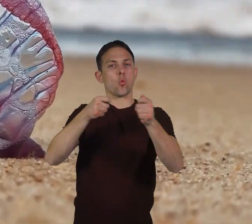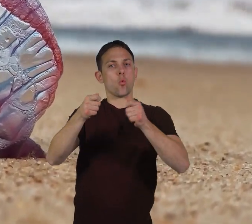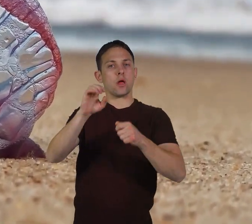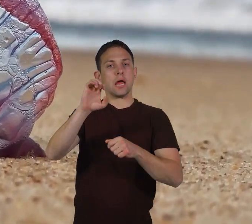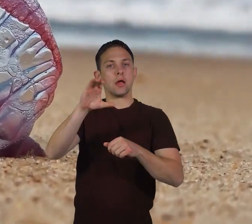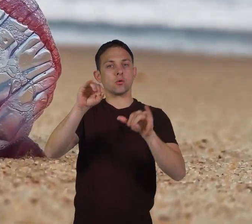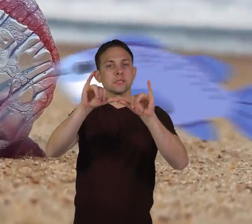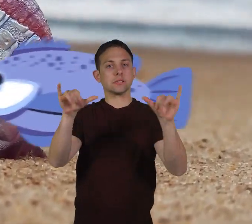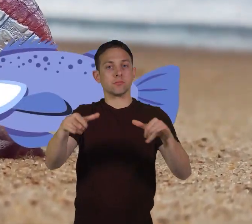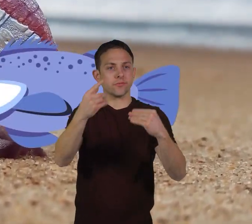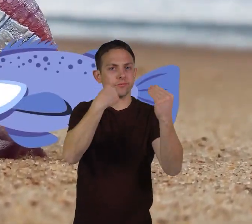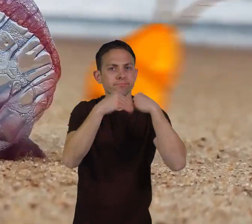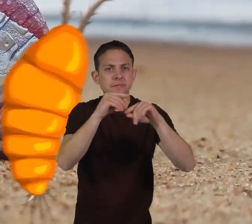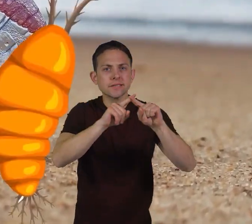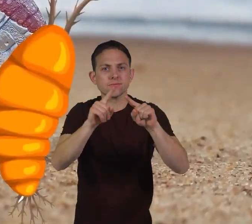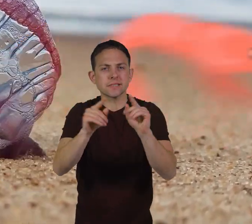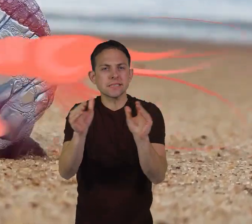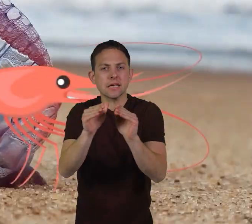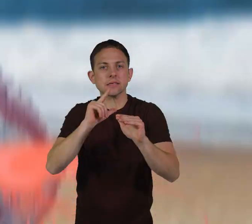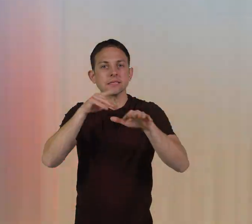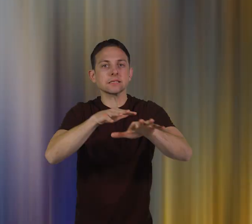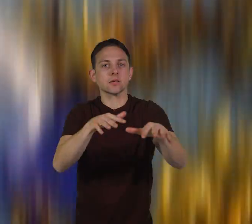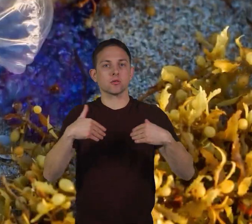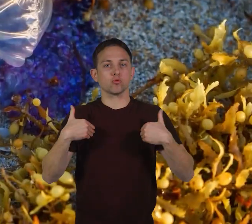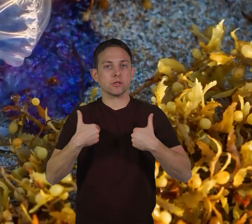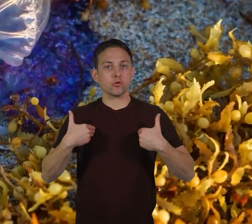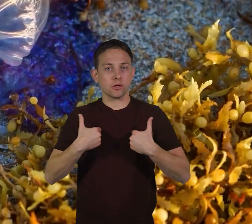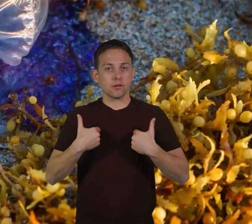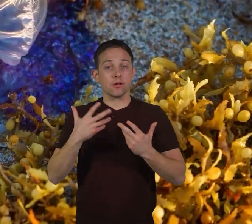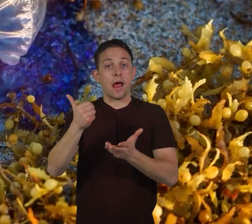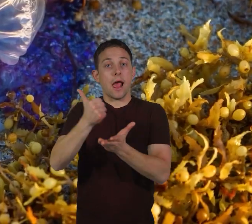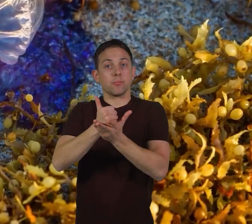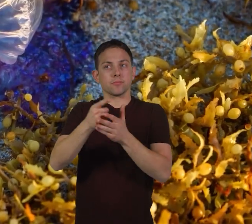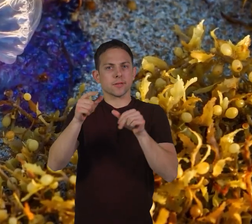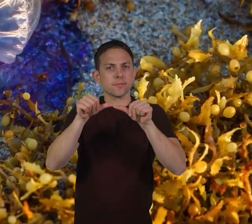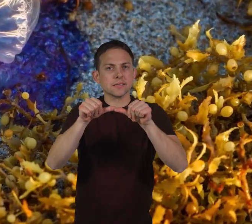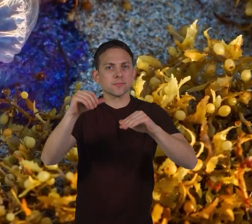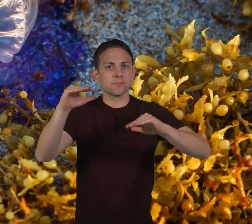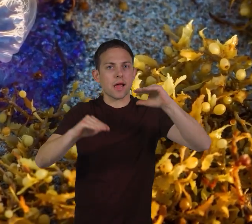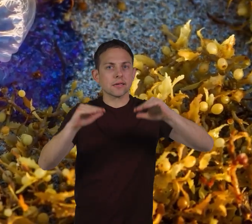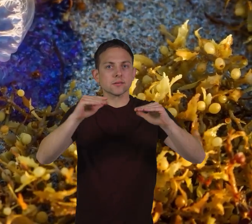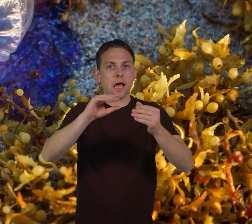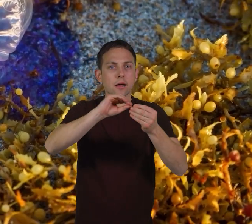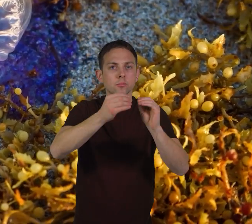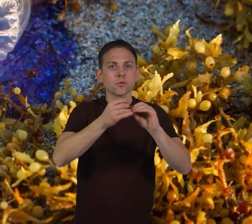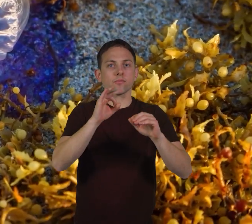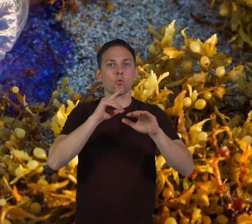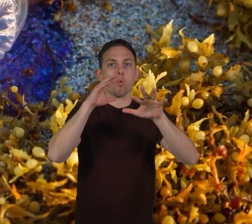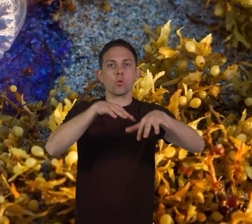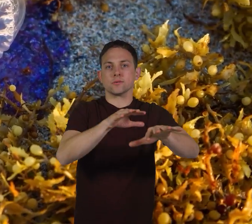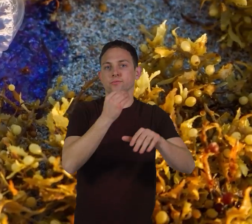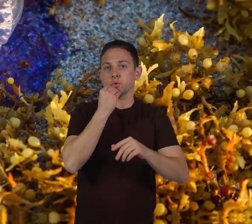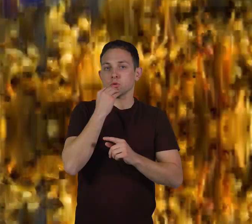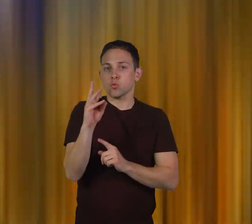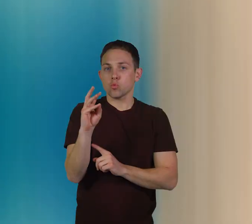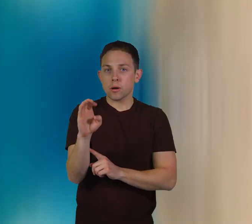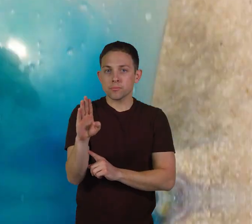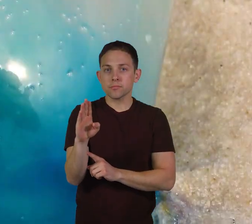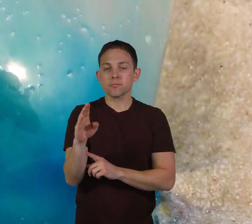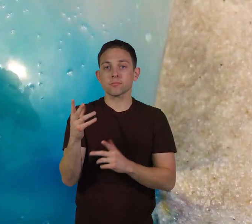by feasting on various tiny sea creatures. This helps maintain the balance among the members of the ocean's food web. Too much